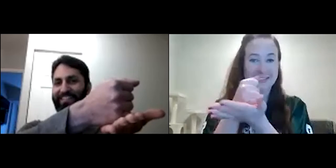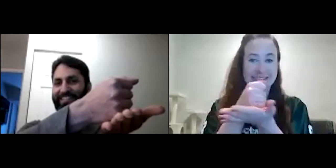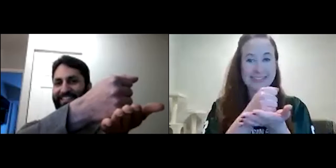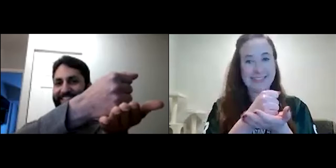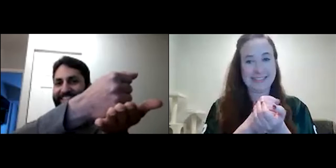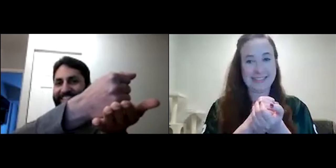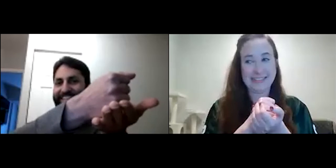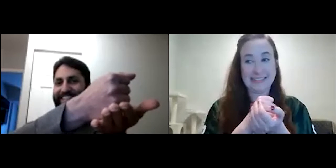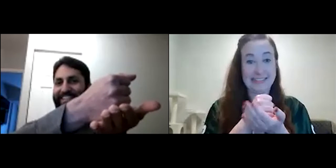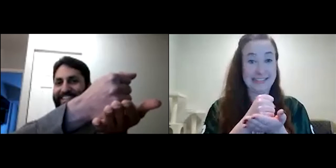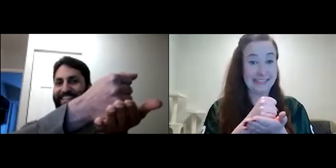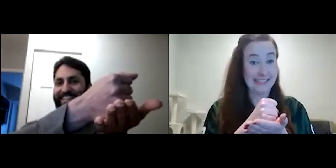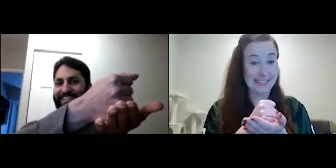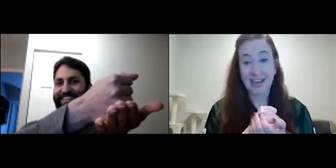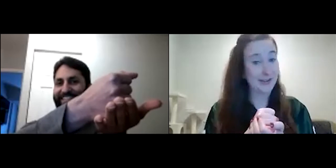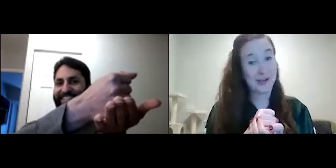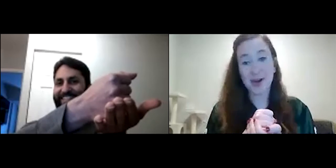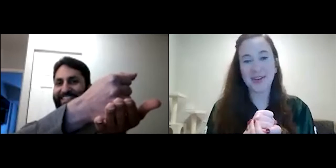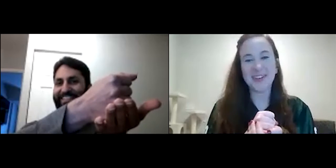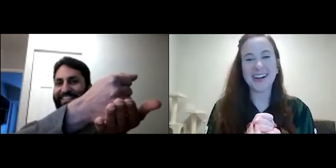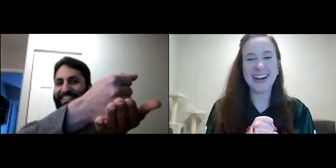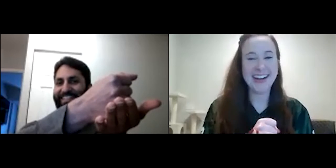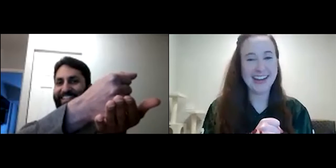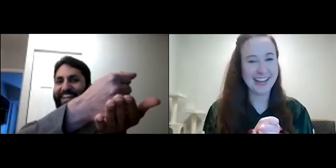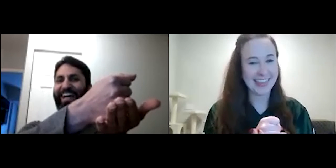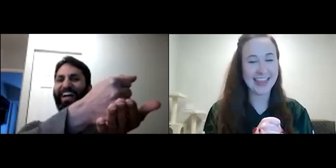Are you ready? Yeah. I don't know.